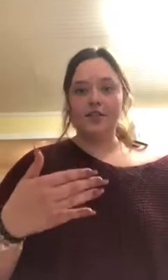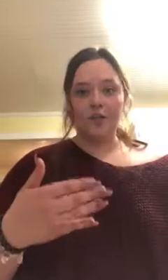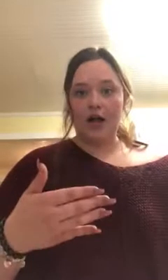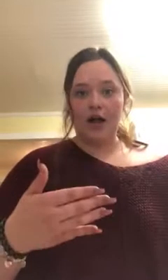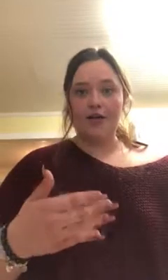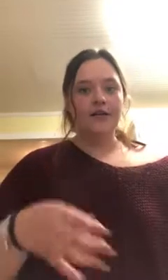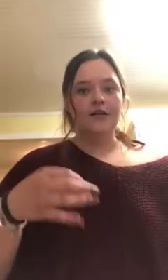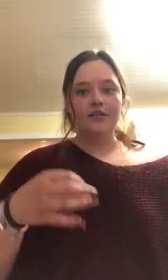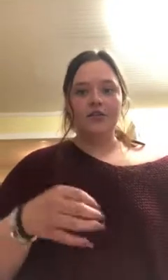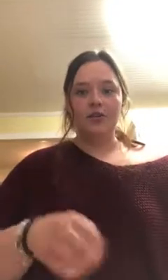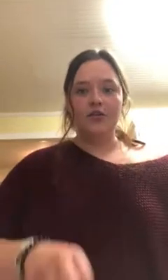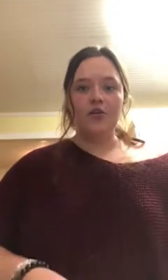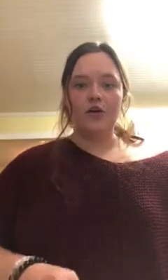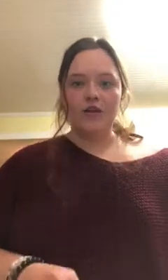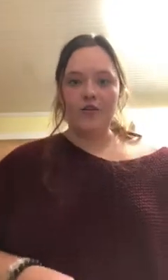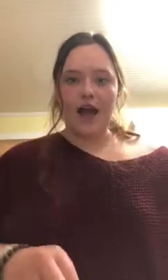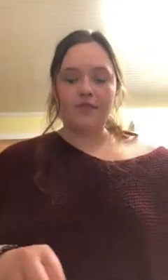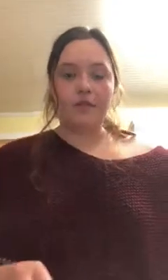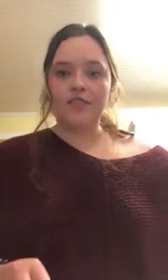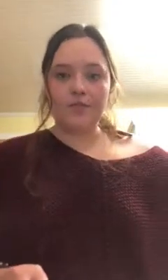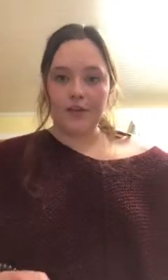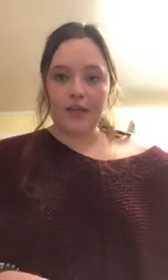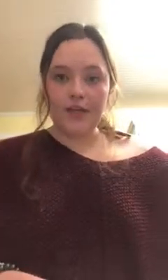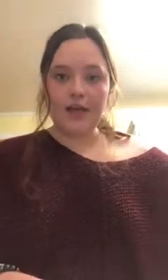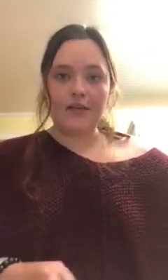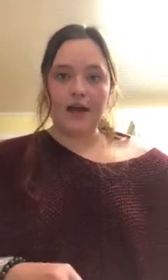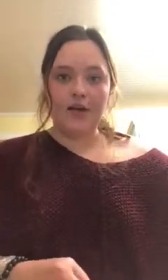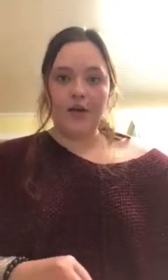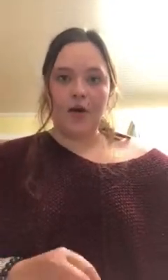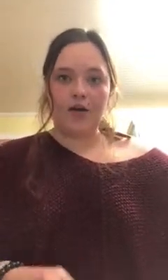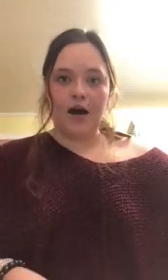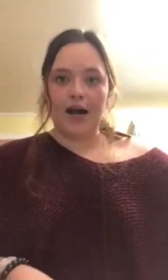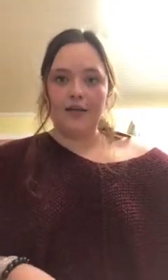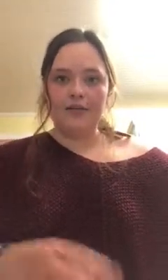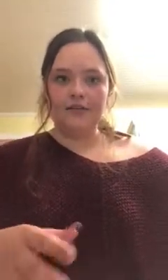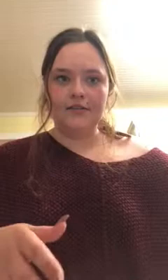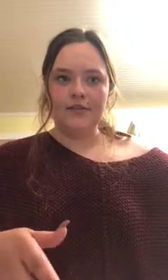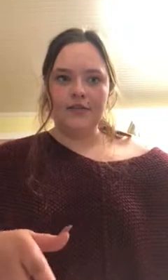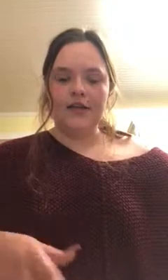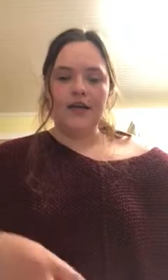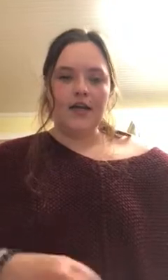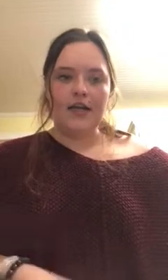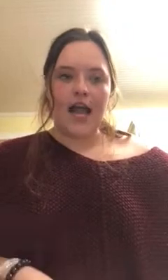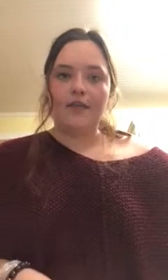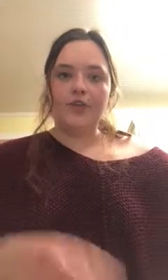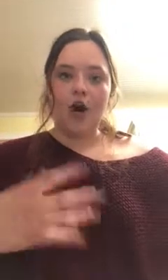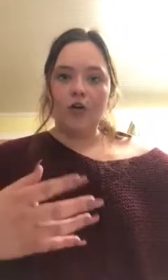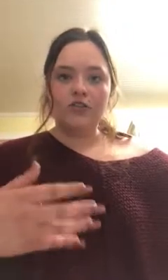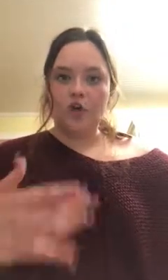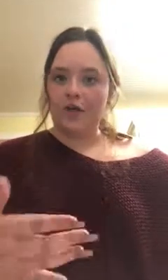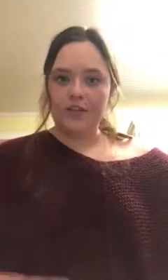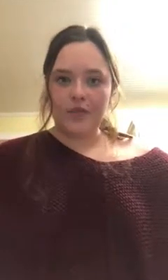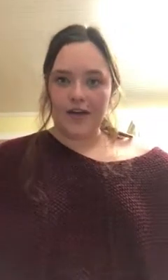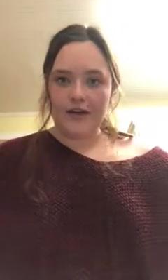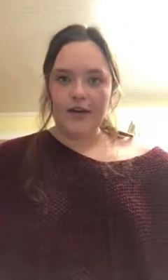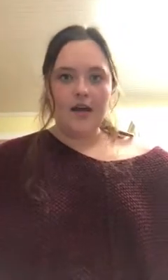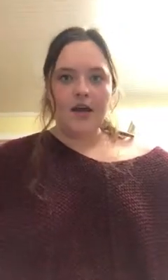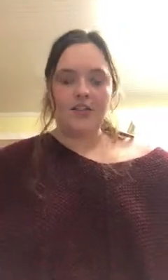applying just so you know that you have some stability that you are not gonna have to owe so much money because